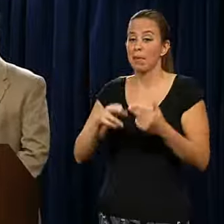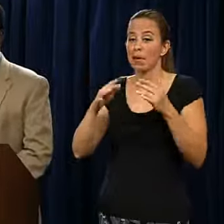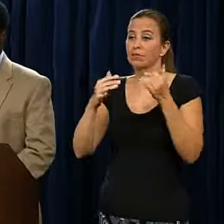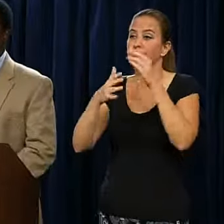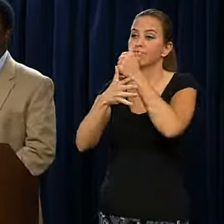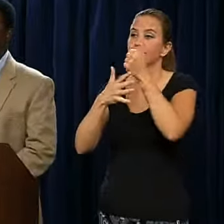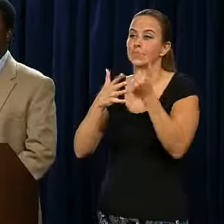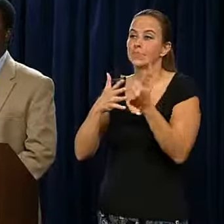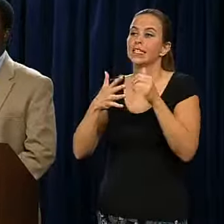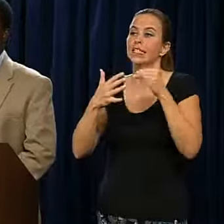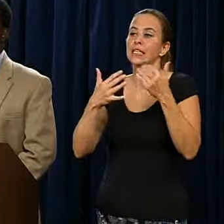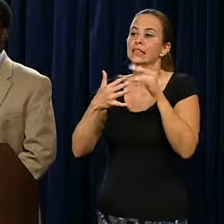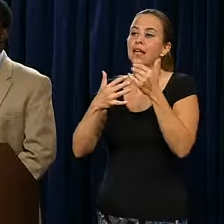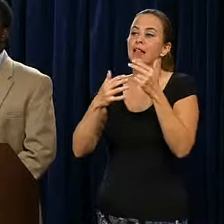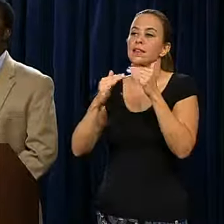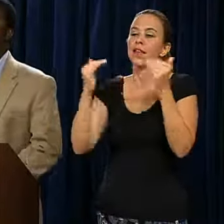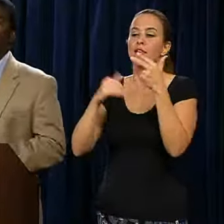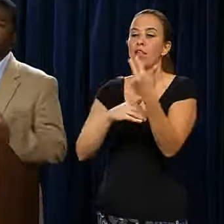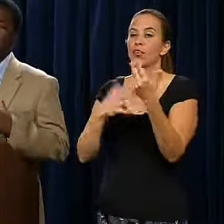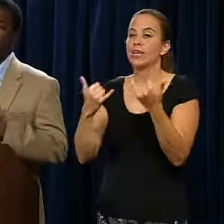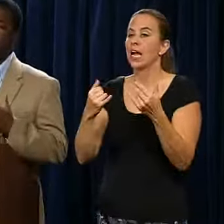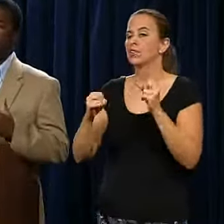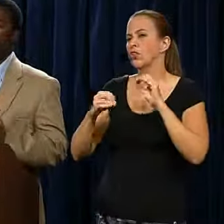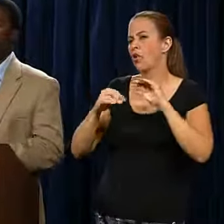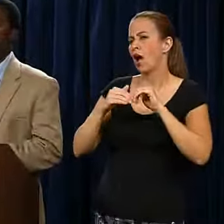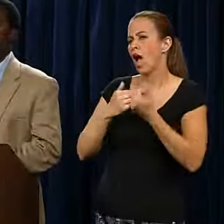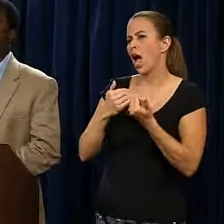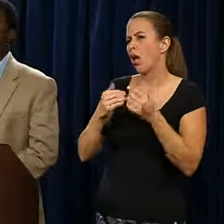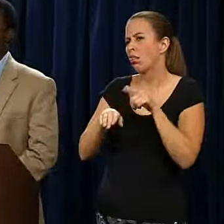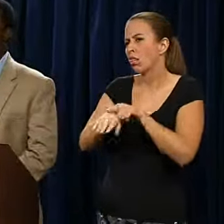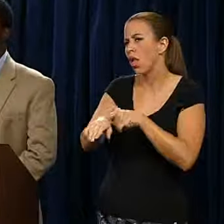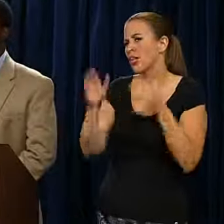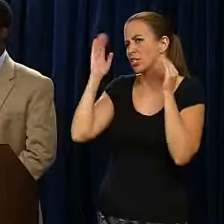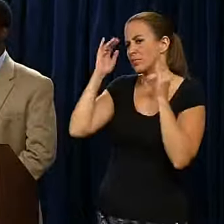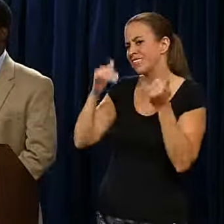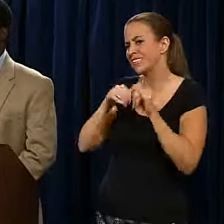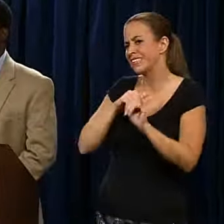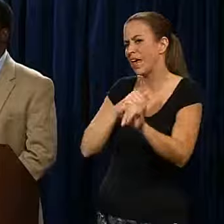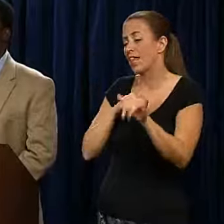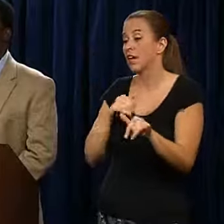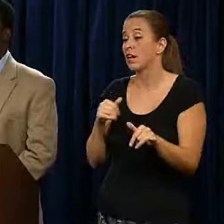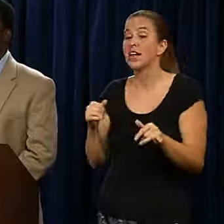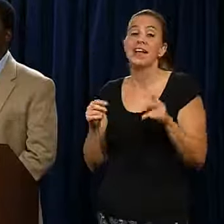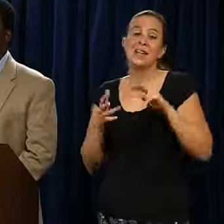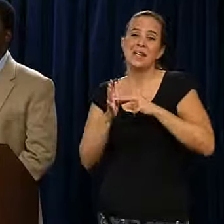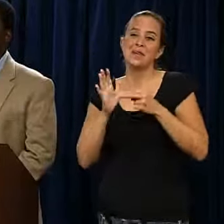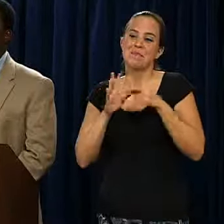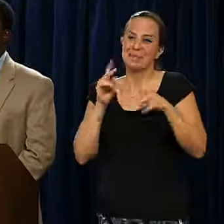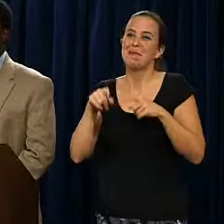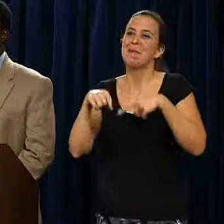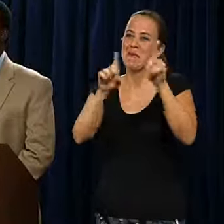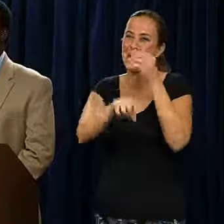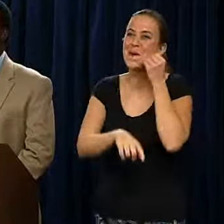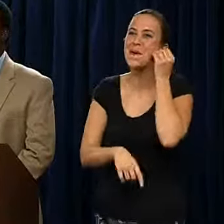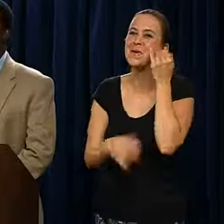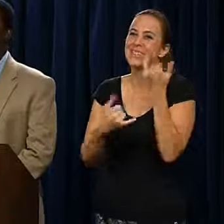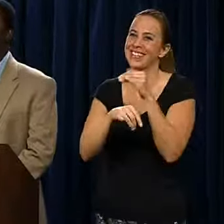how long can we expect to stay where we are now? Well, that means that, you know, people will be able to go home tonight, come back in the morning.